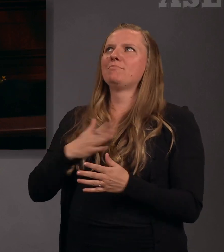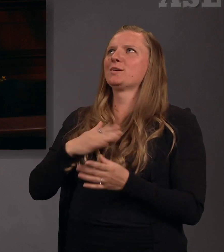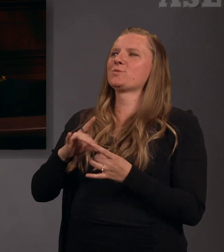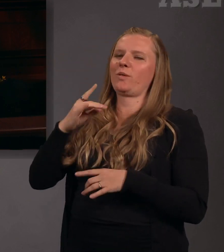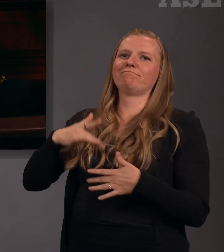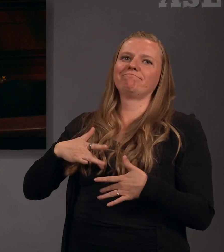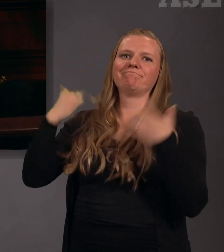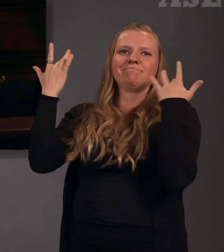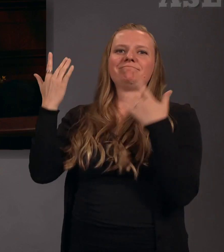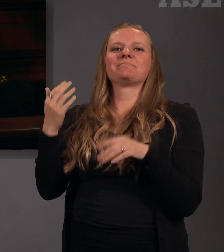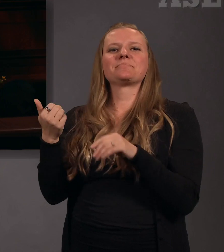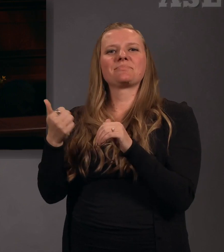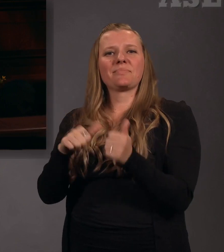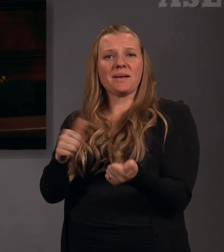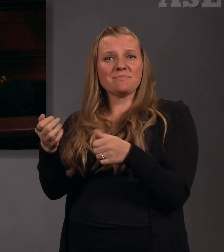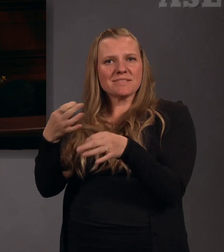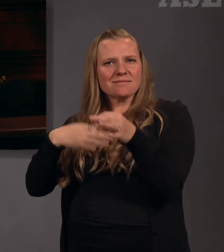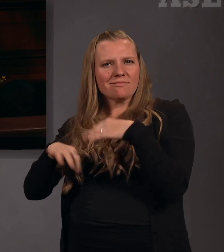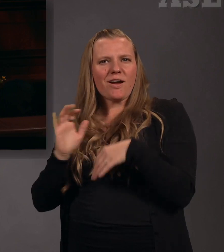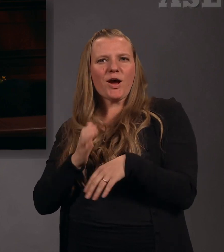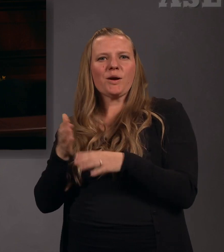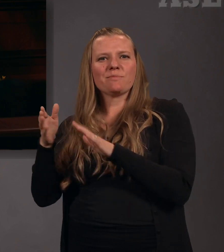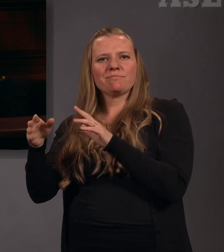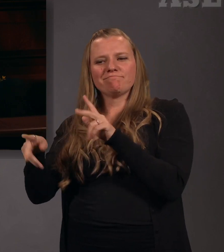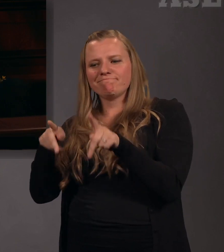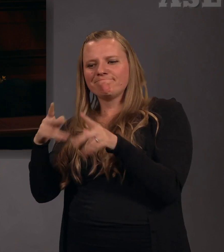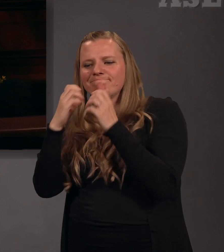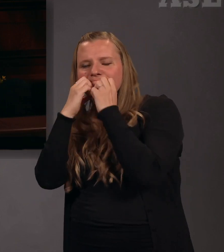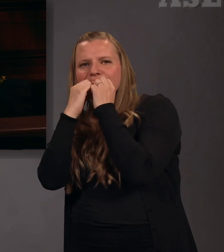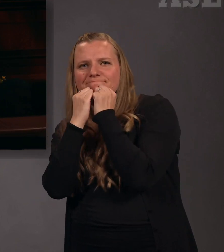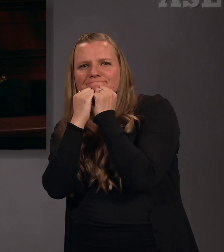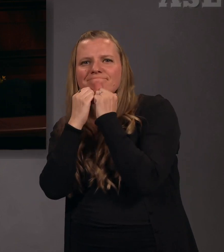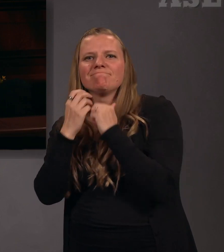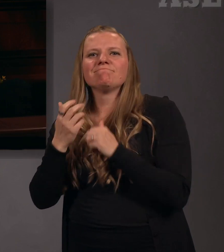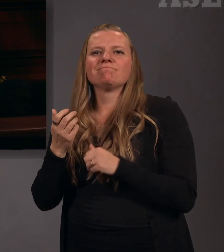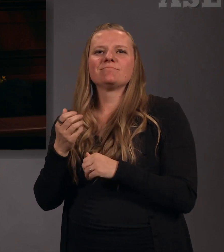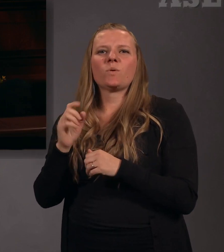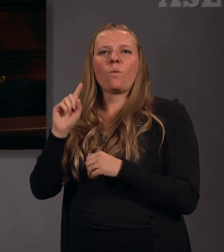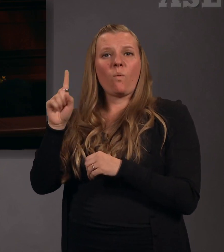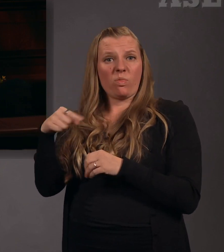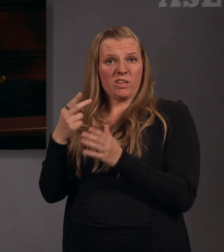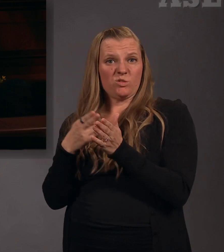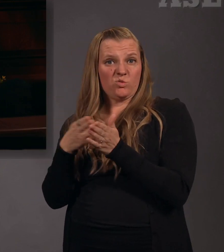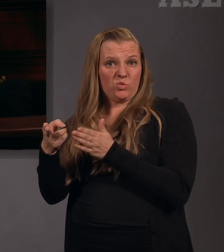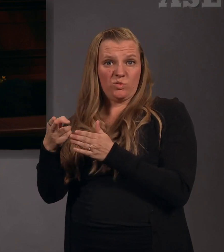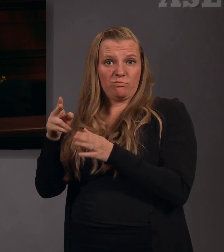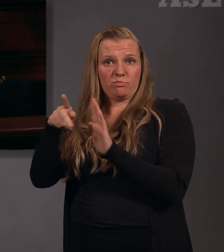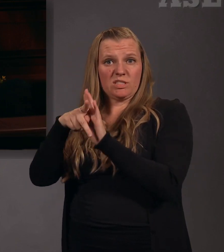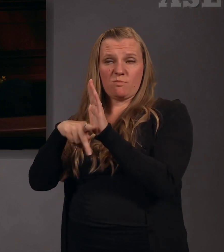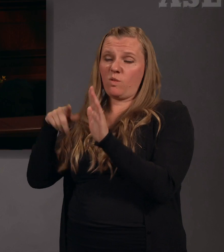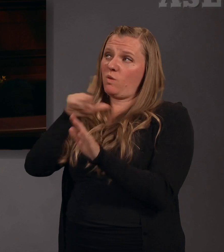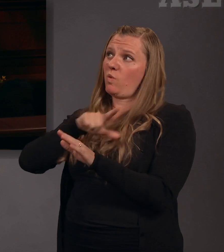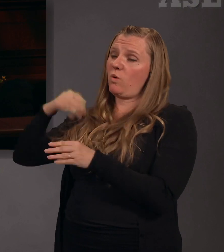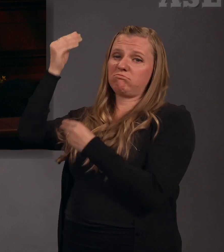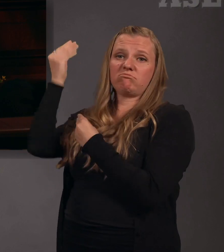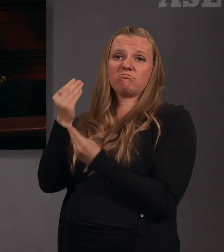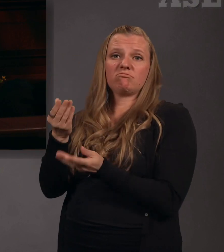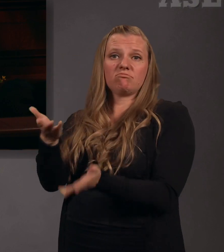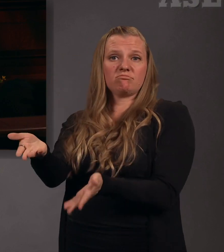Baptisms for our deceased loved ones wasn't the only truth the Lord would reveal and restore. There were a host of other gifts or